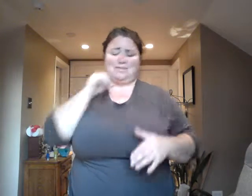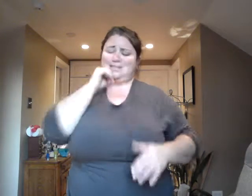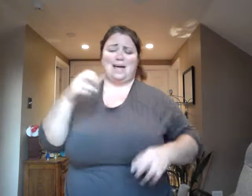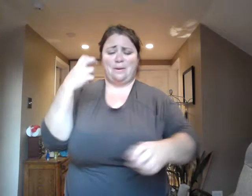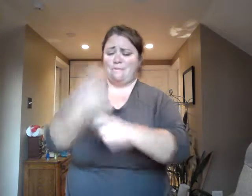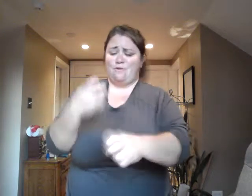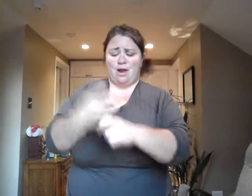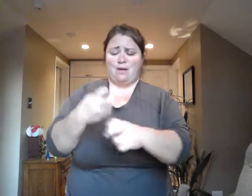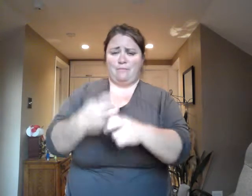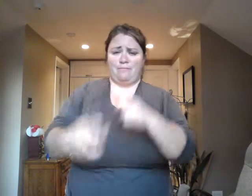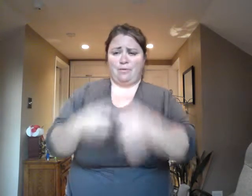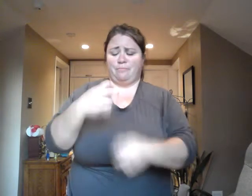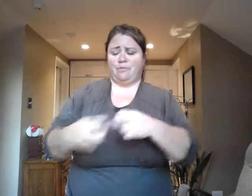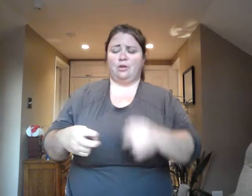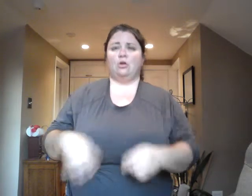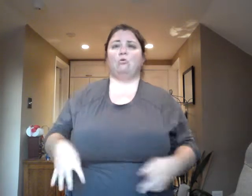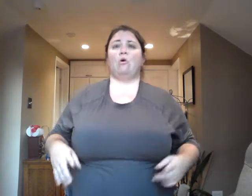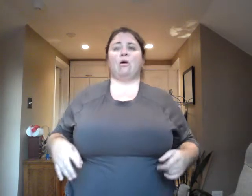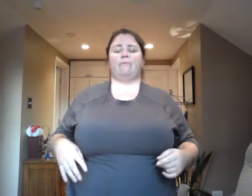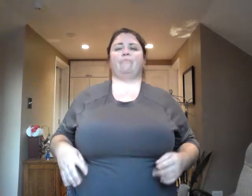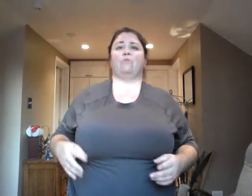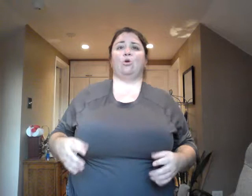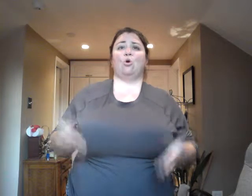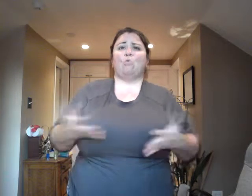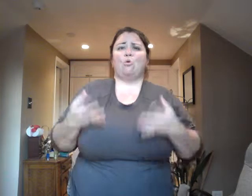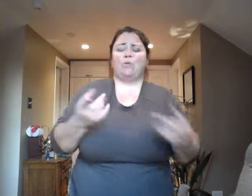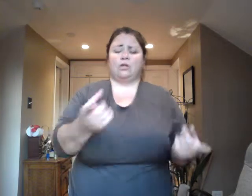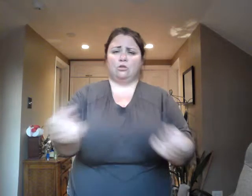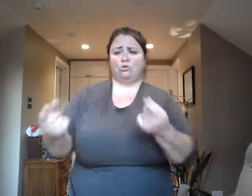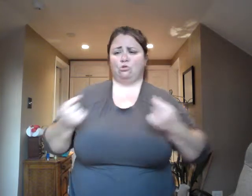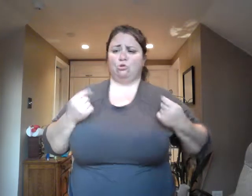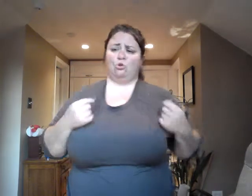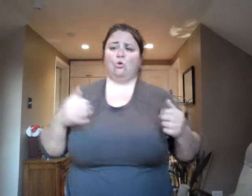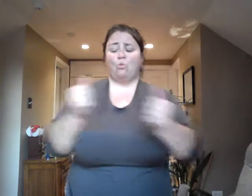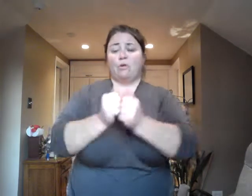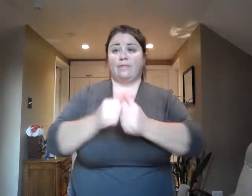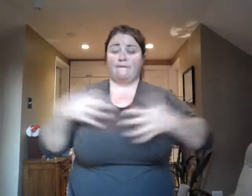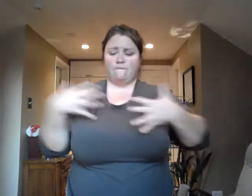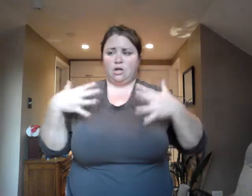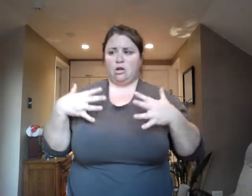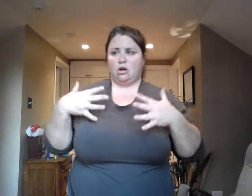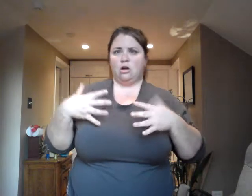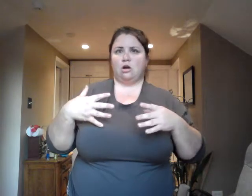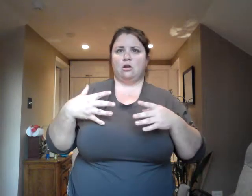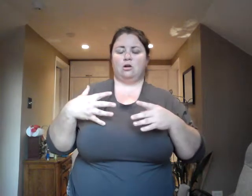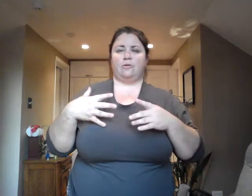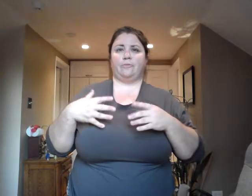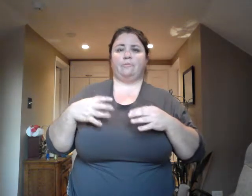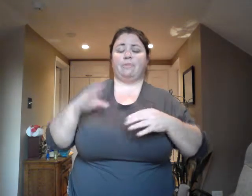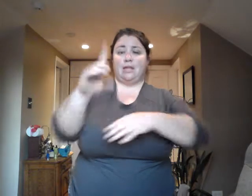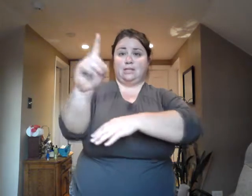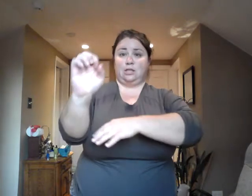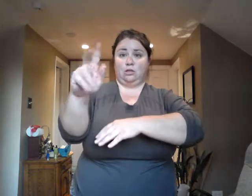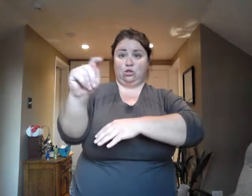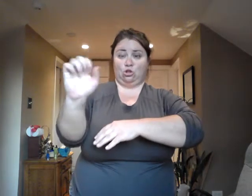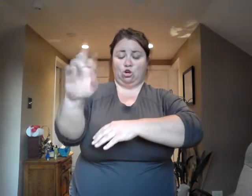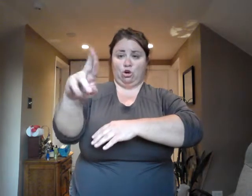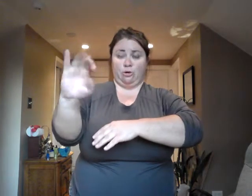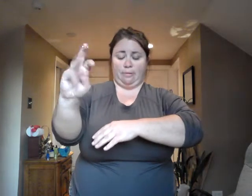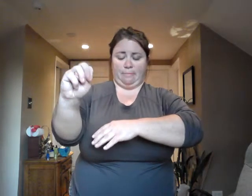What we do with this fear is what determines how to live our lives. Although we can't eliminate fear, we can view